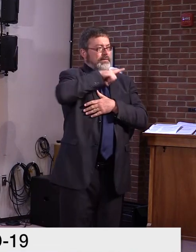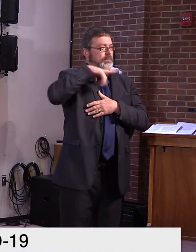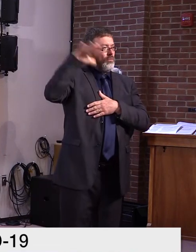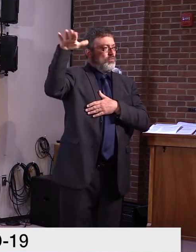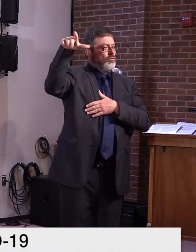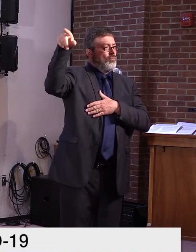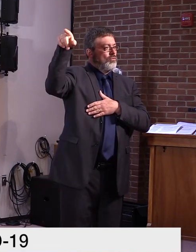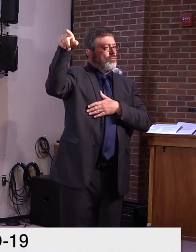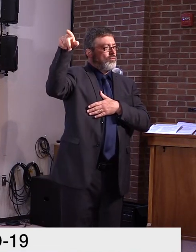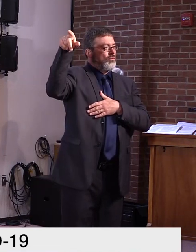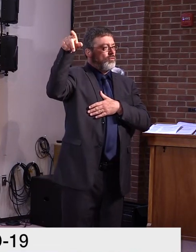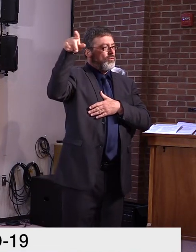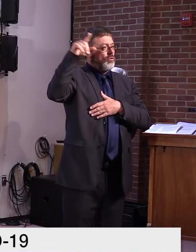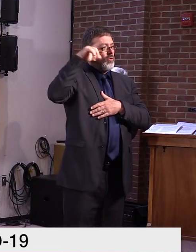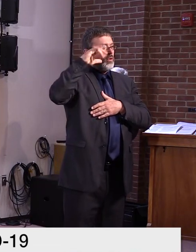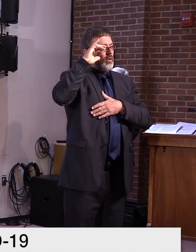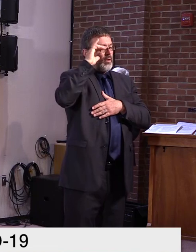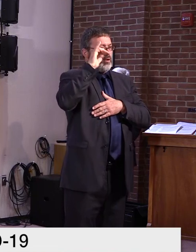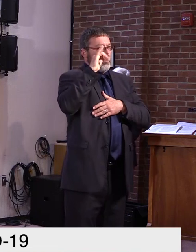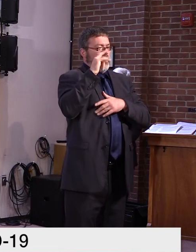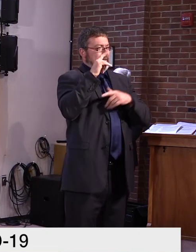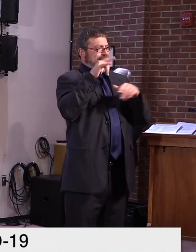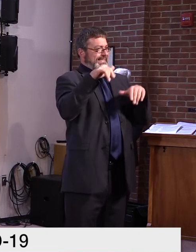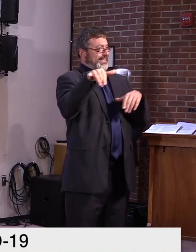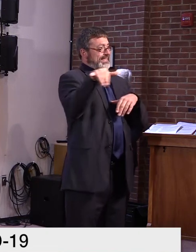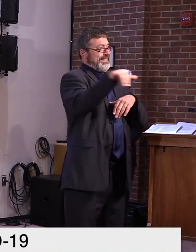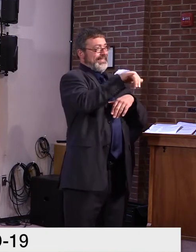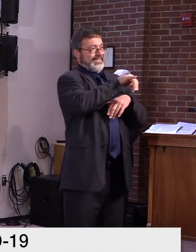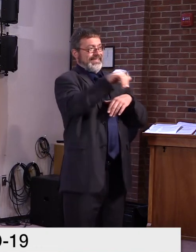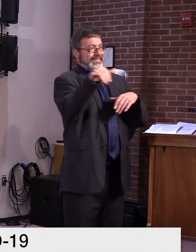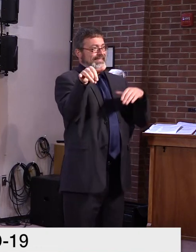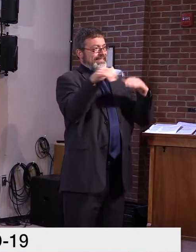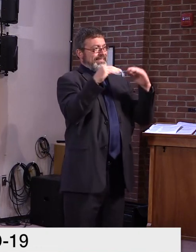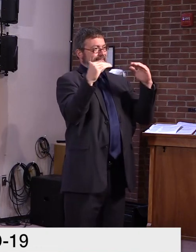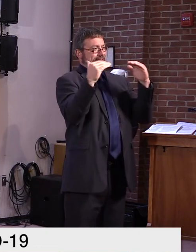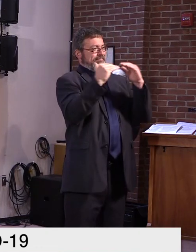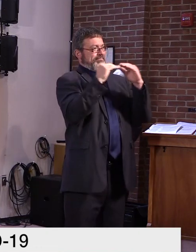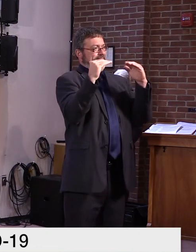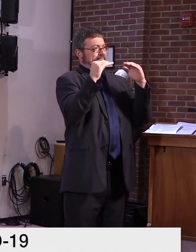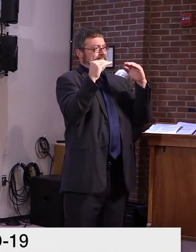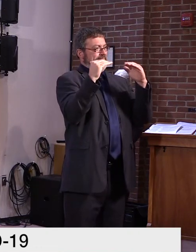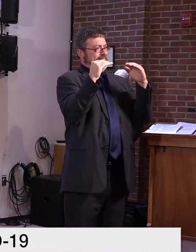33 million, I believe. Somewhere between 33 and 50 million.